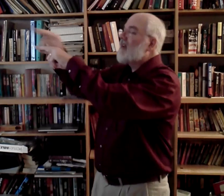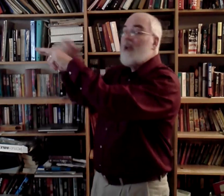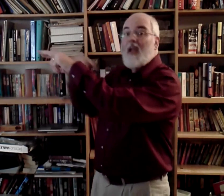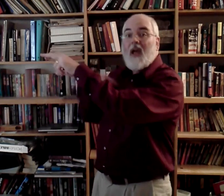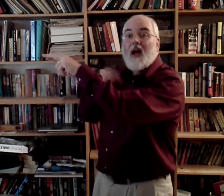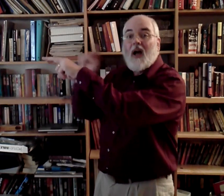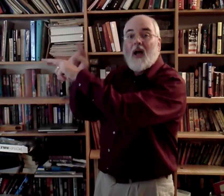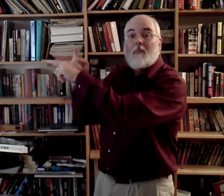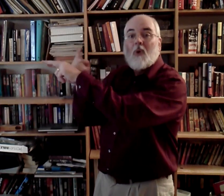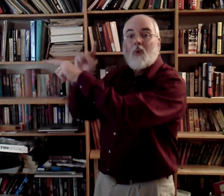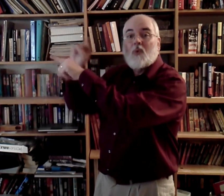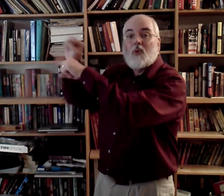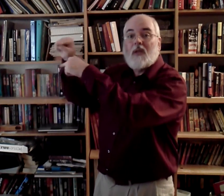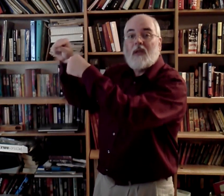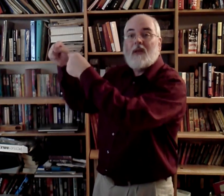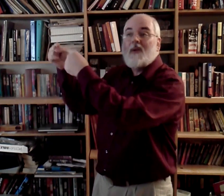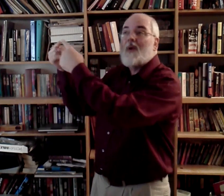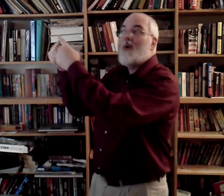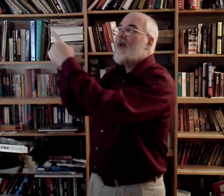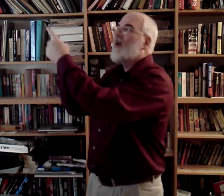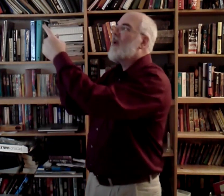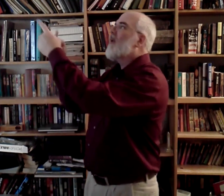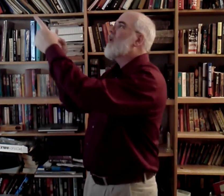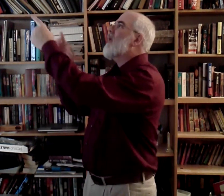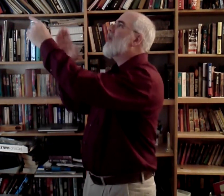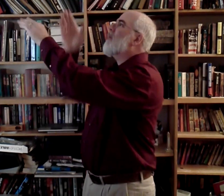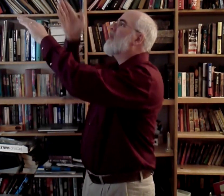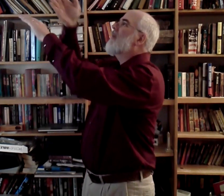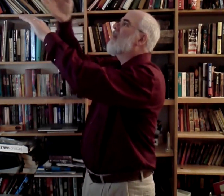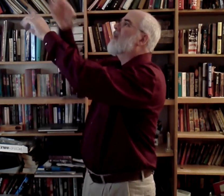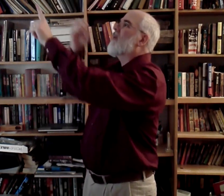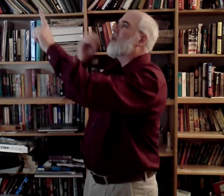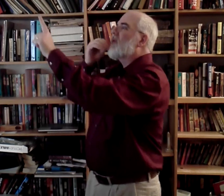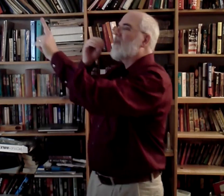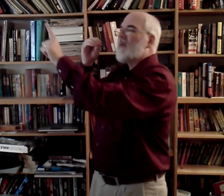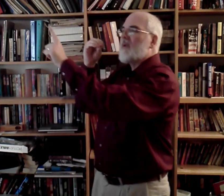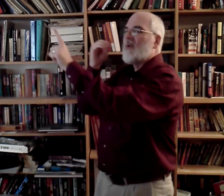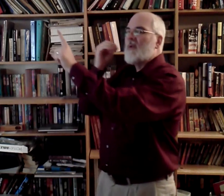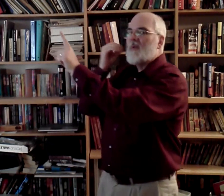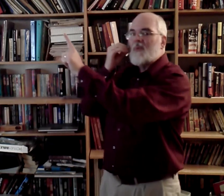I'm only going over home.